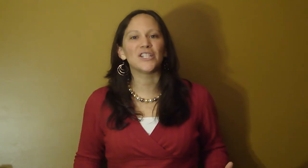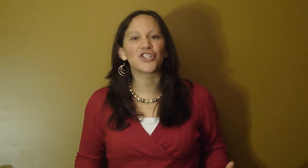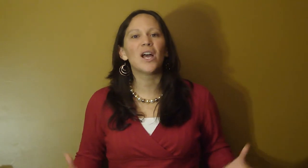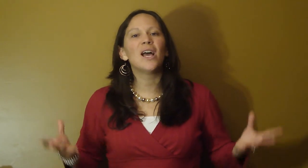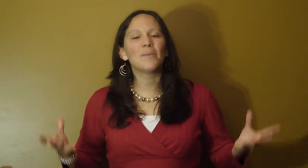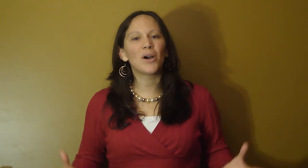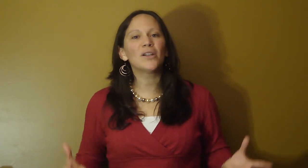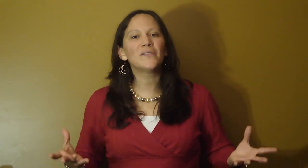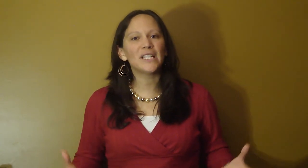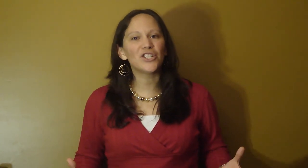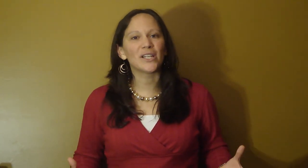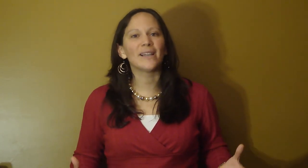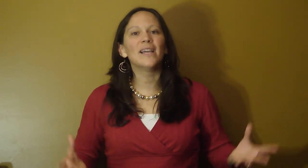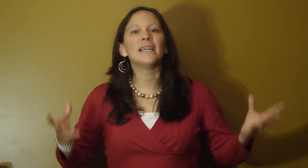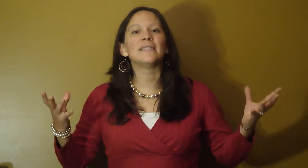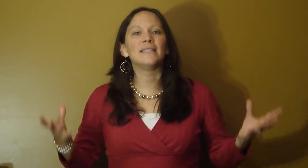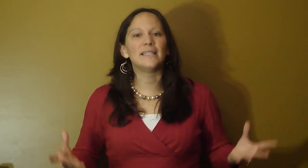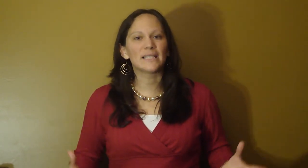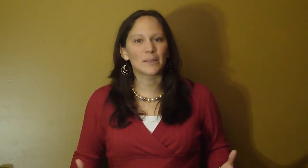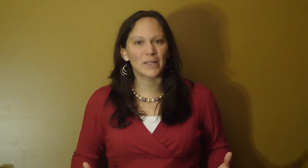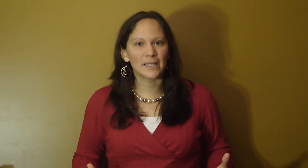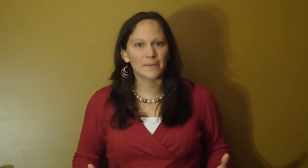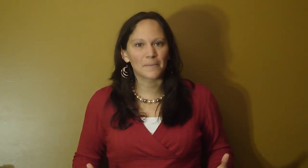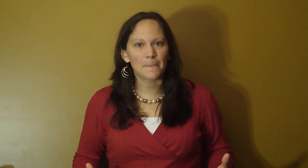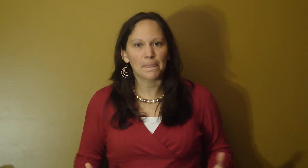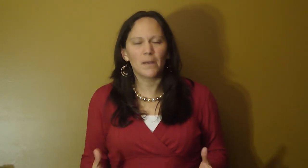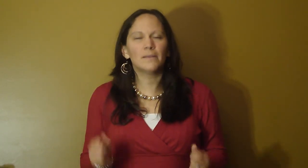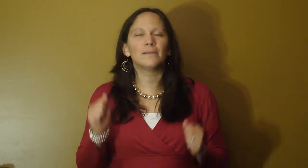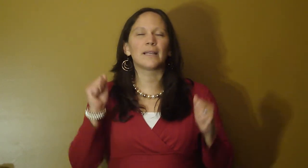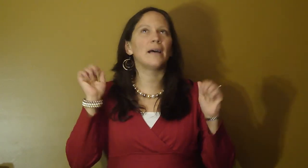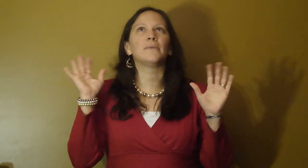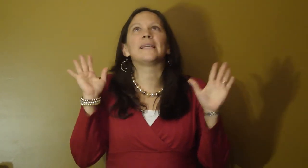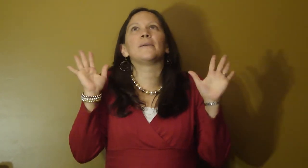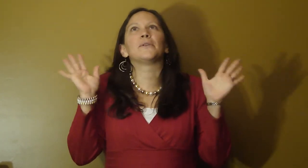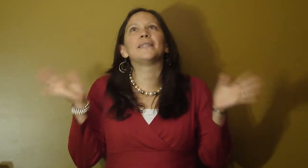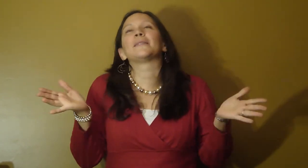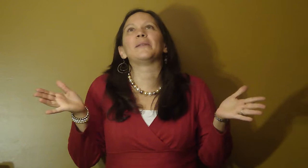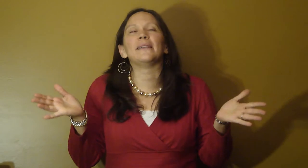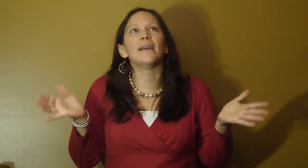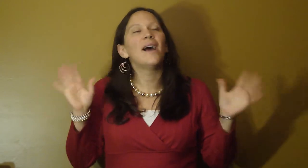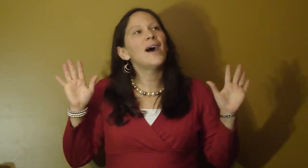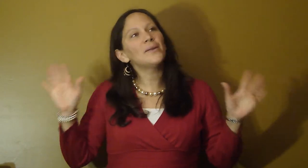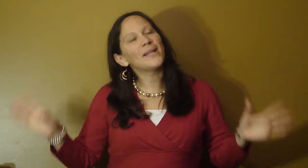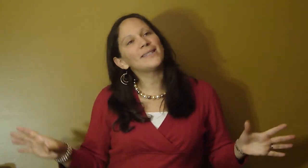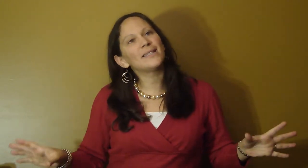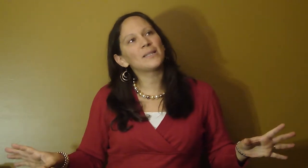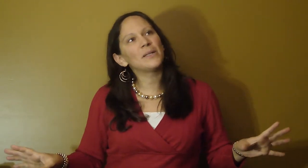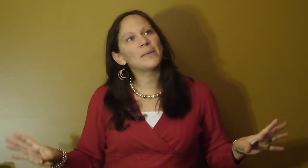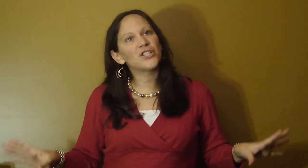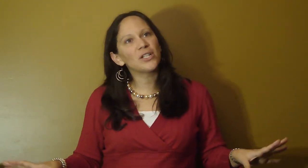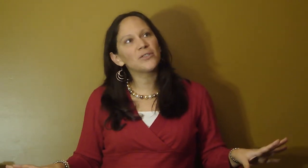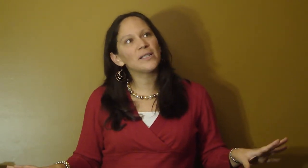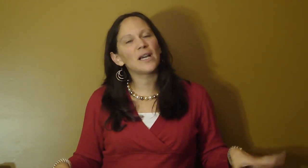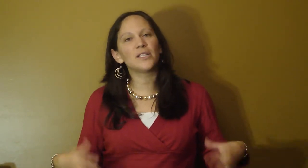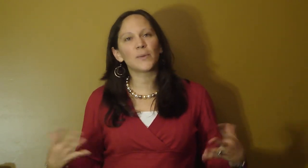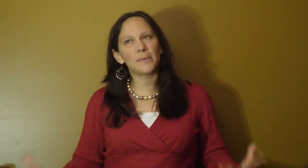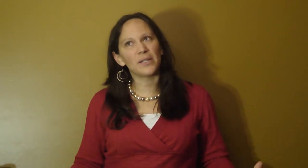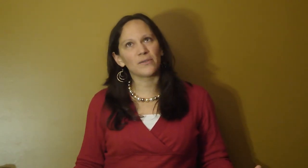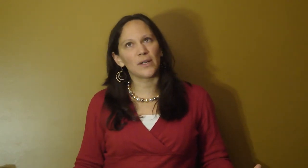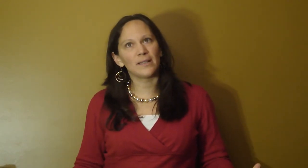And part of teaching is discipline. I don't like that word discipline. I don't like to discipline my children. I just want to be their friend.